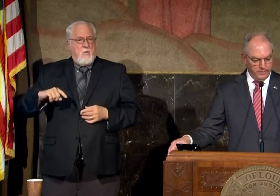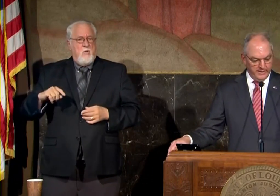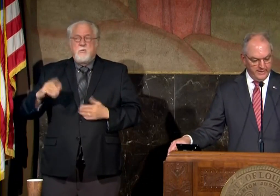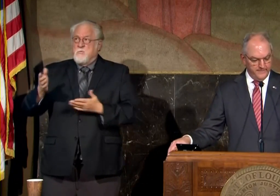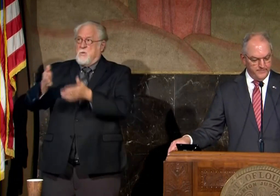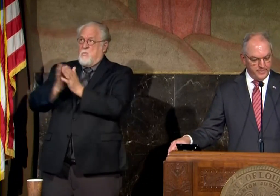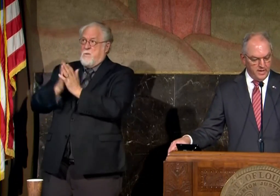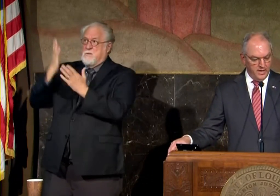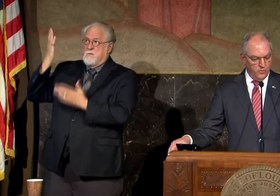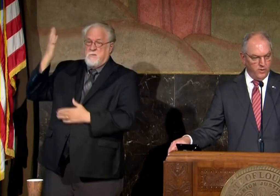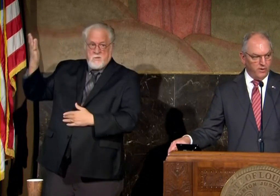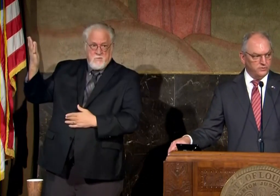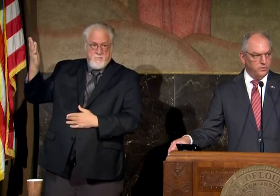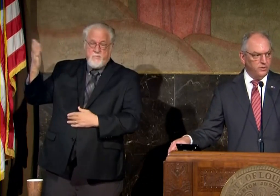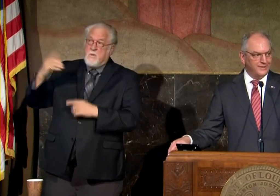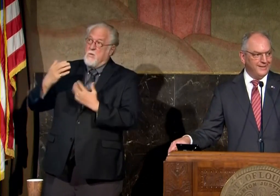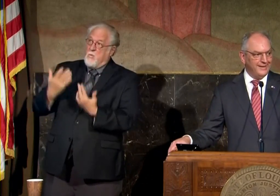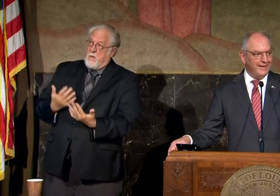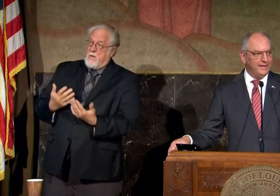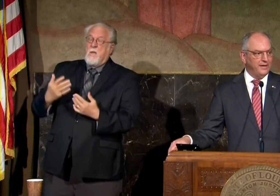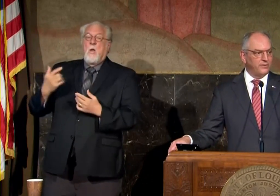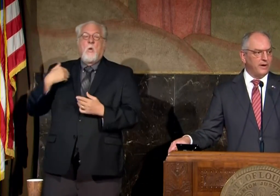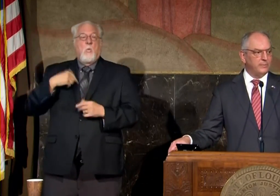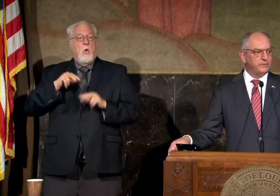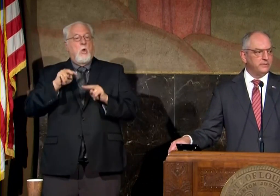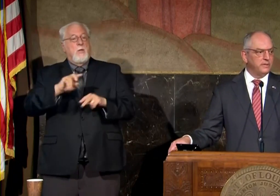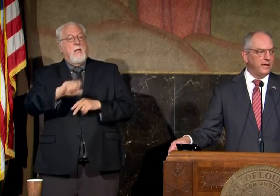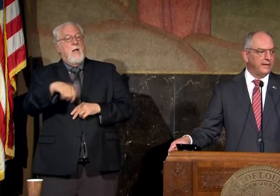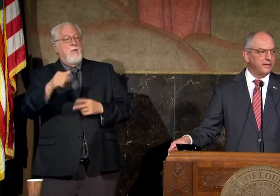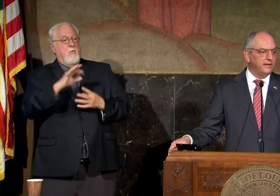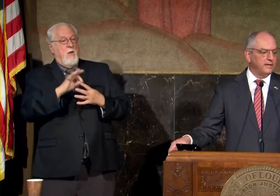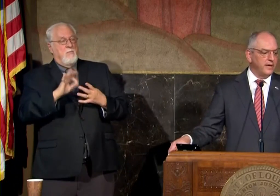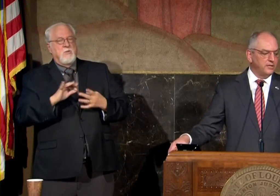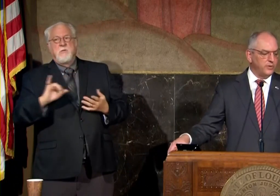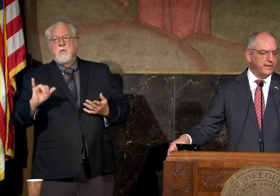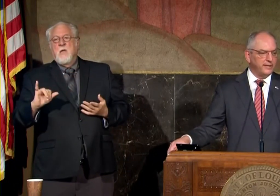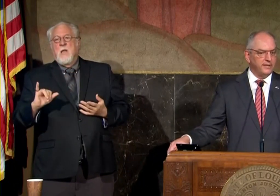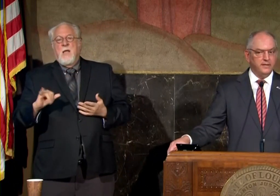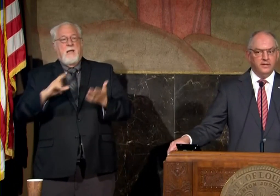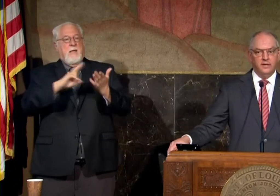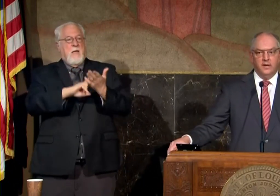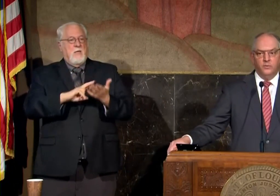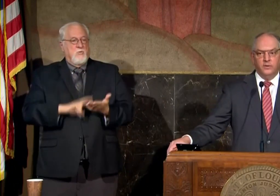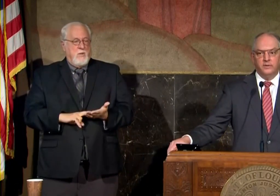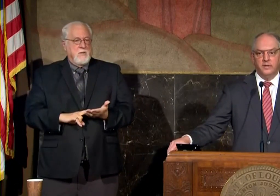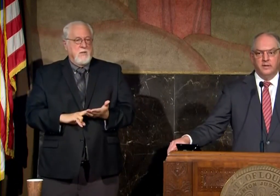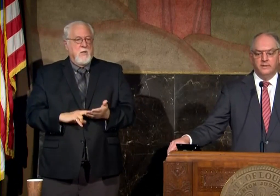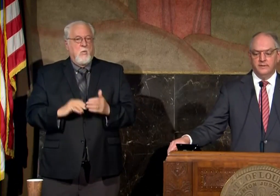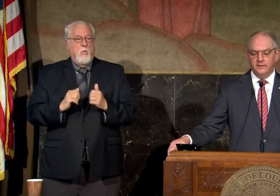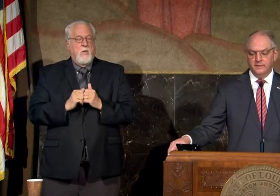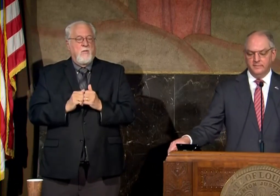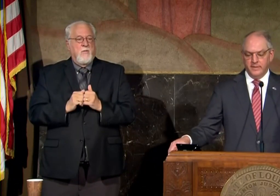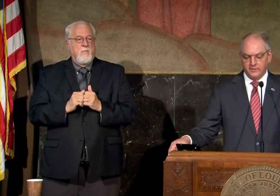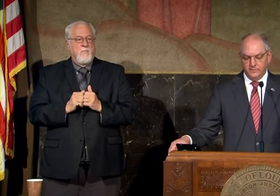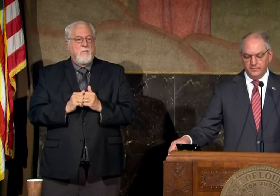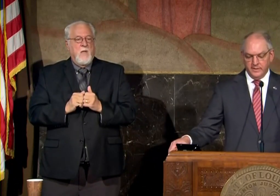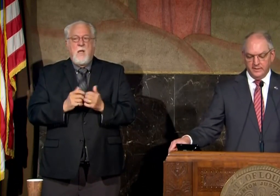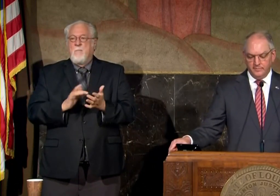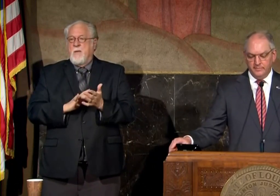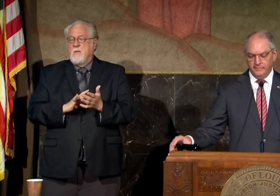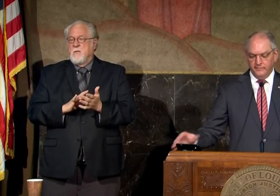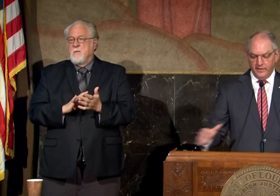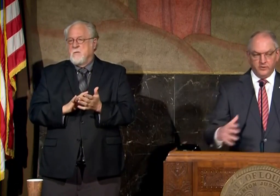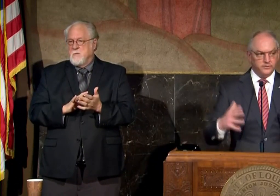is pending we are also looking at other options like uh contracting uh with uh medical